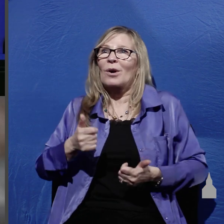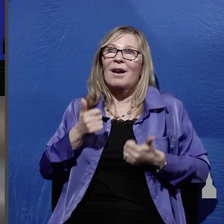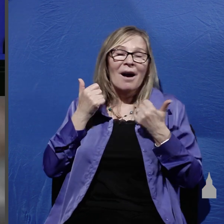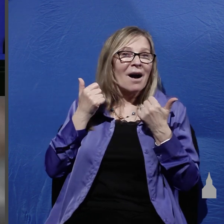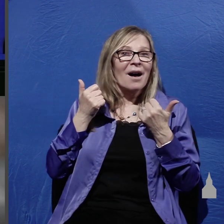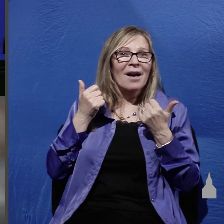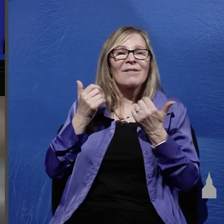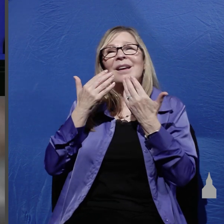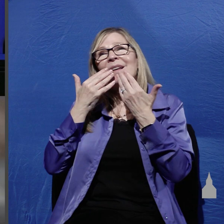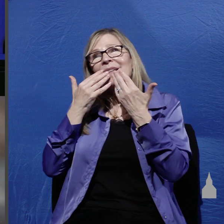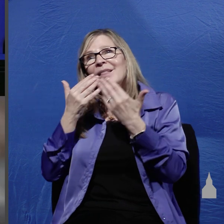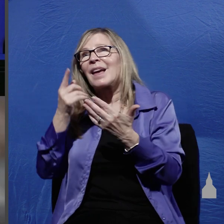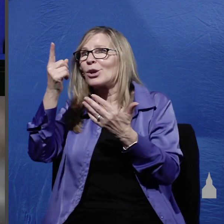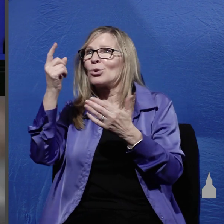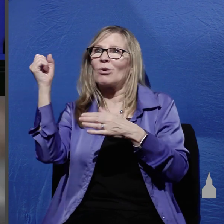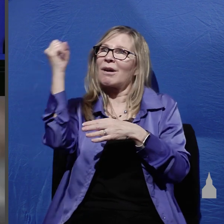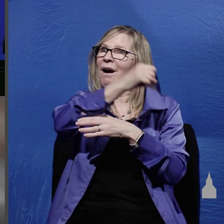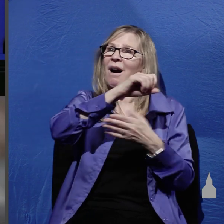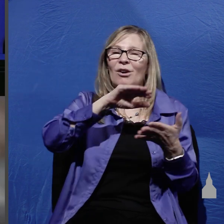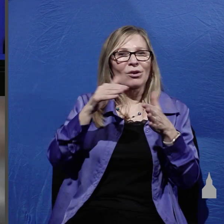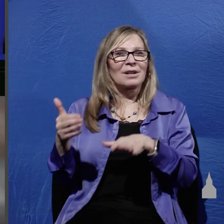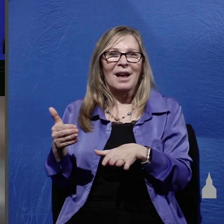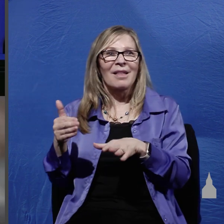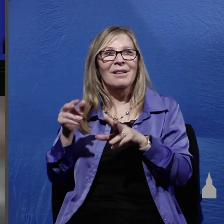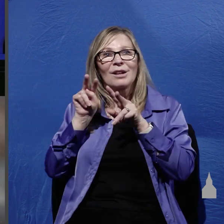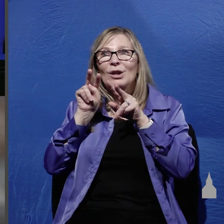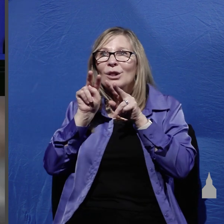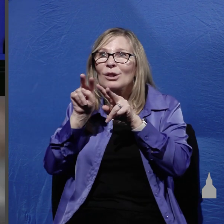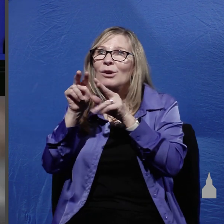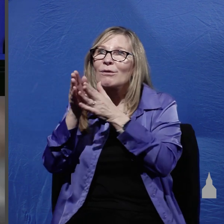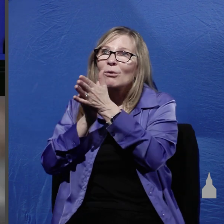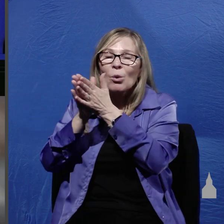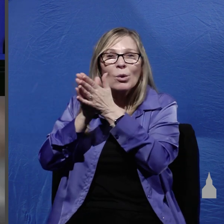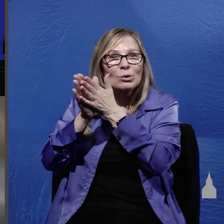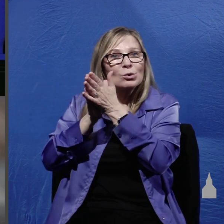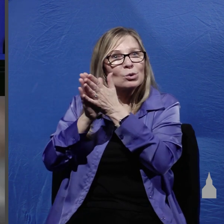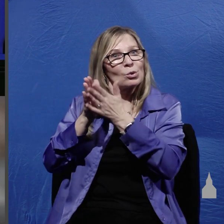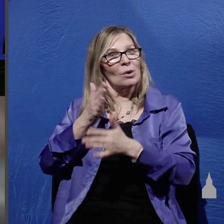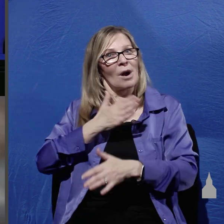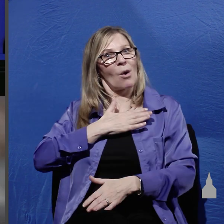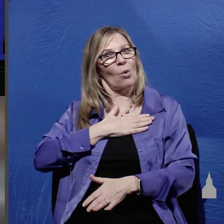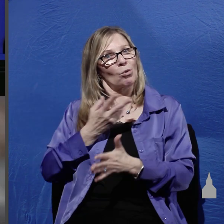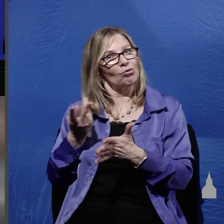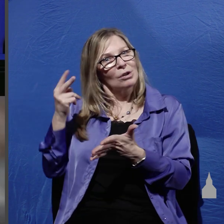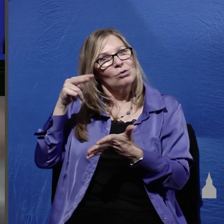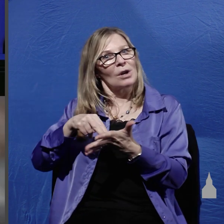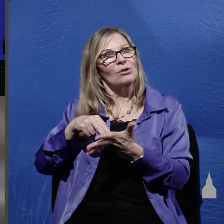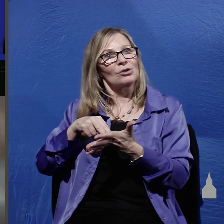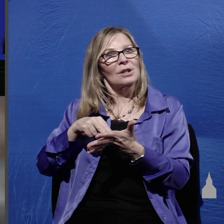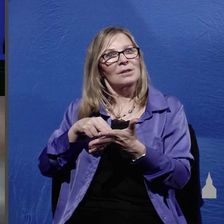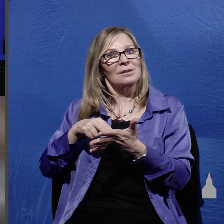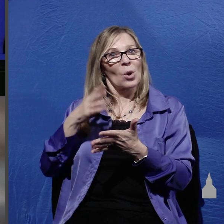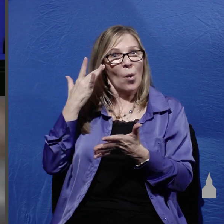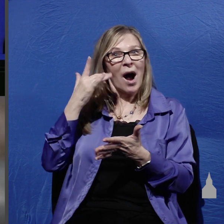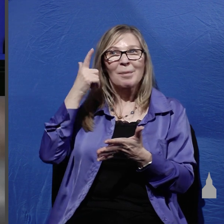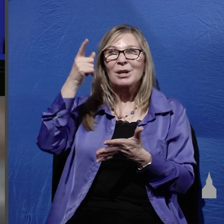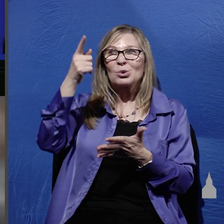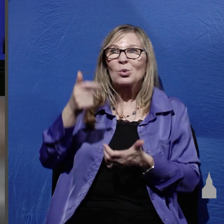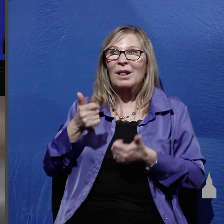we thank you that you conquered death and we look forward to our own resurrection because you live we know we'll live